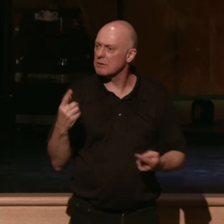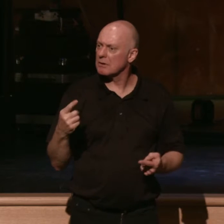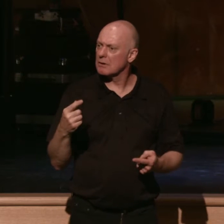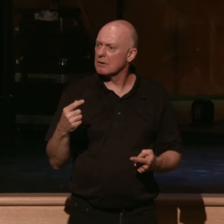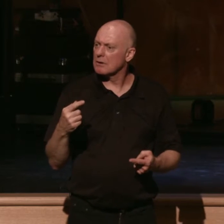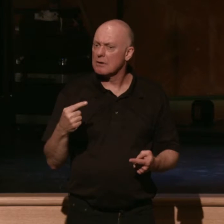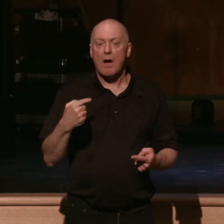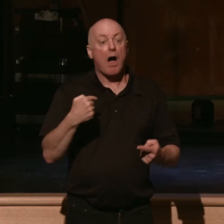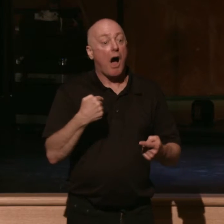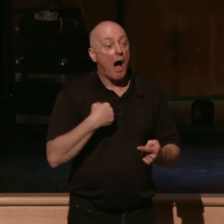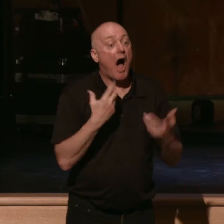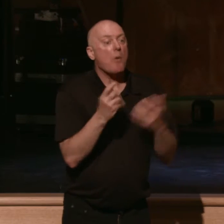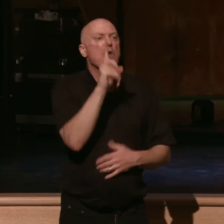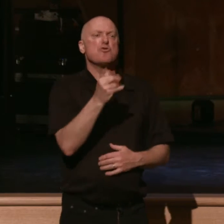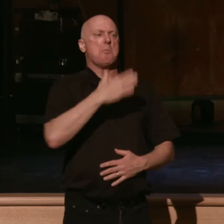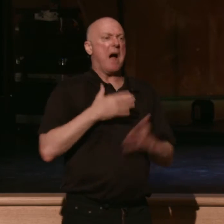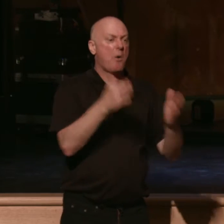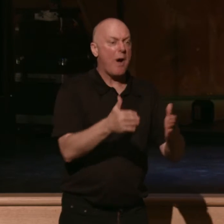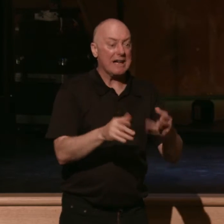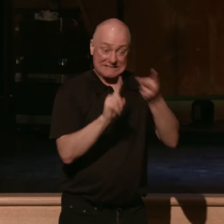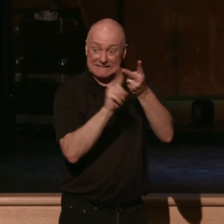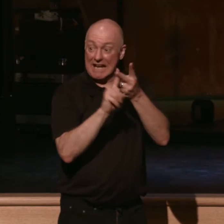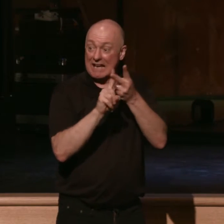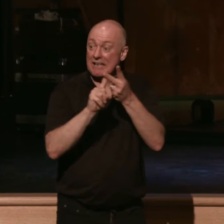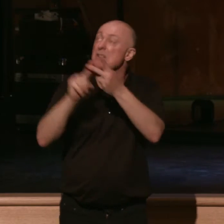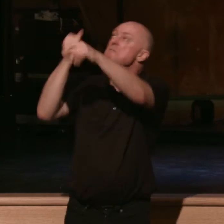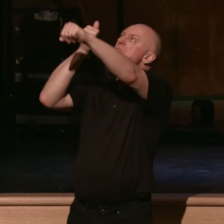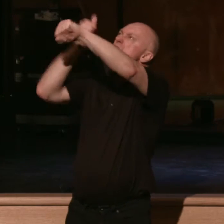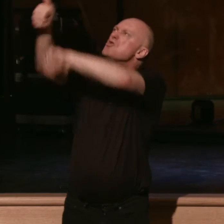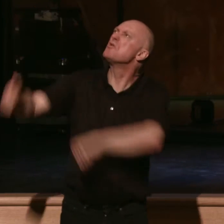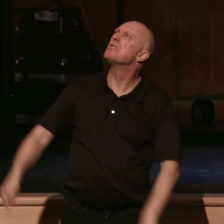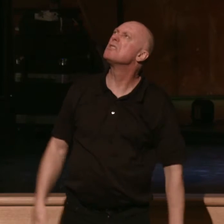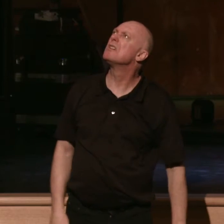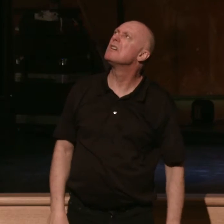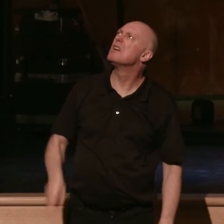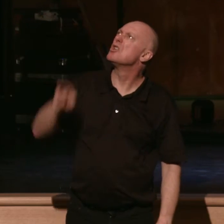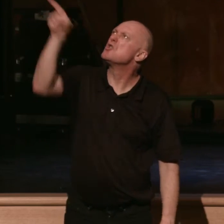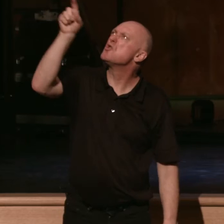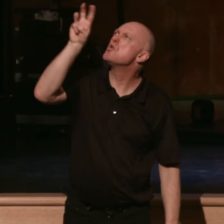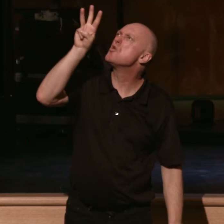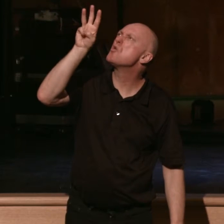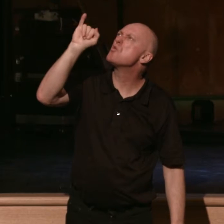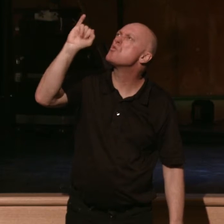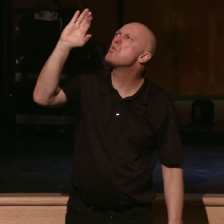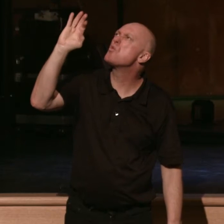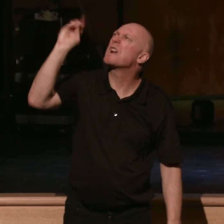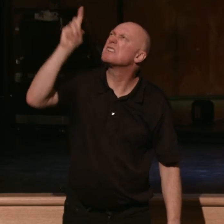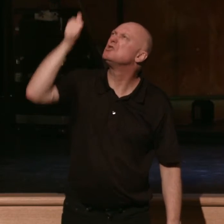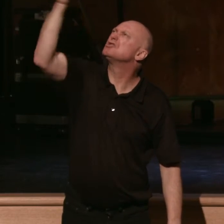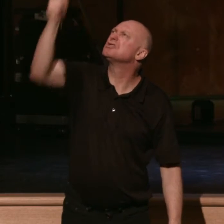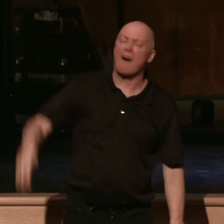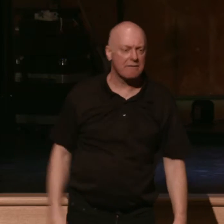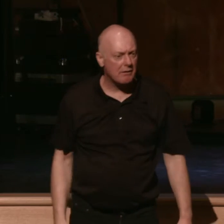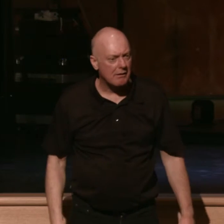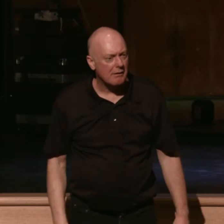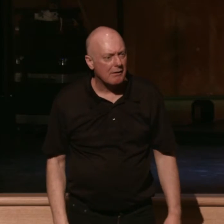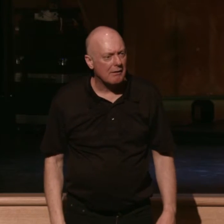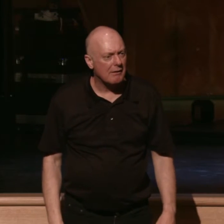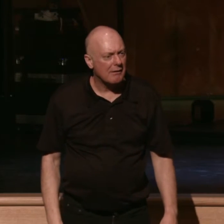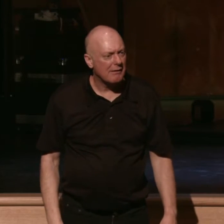accuse God. Accuse God of being wicked in it. The Israelites accuse God of hating